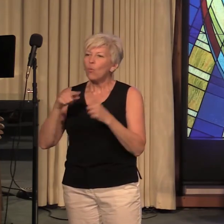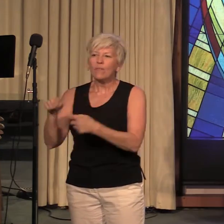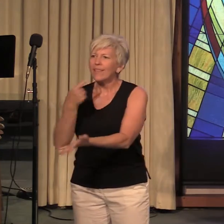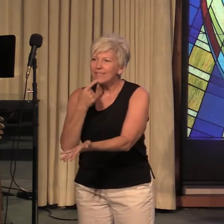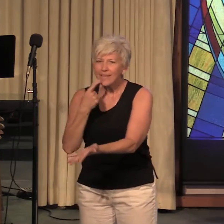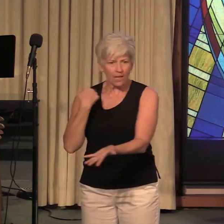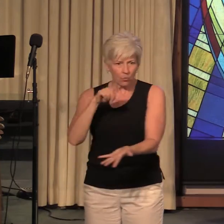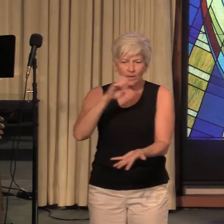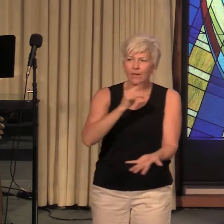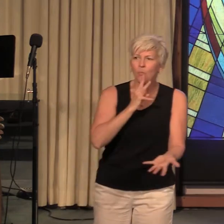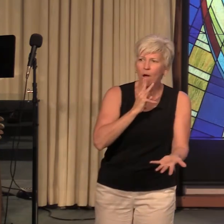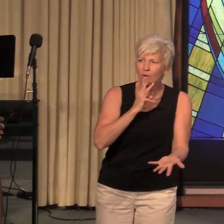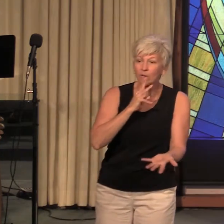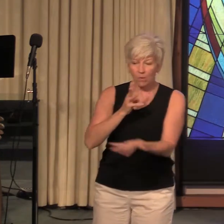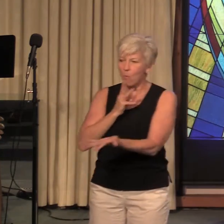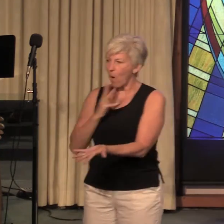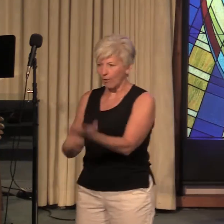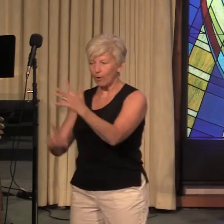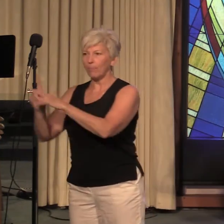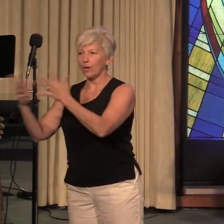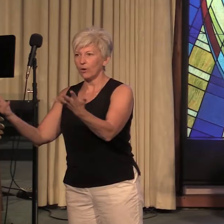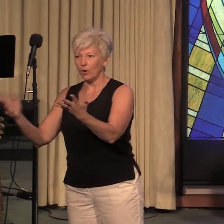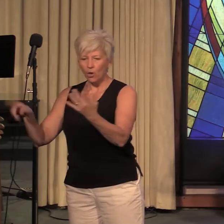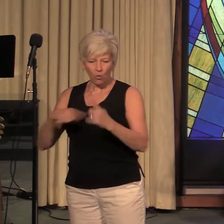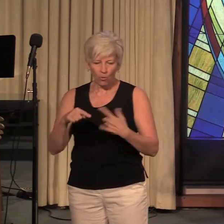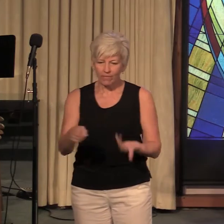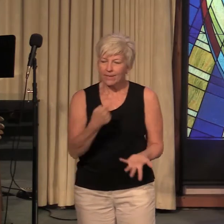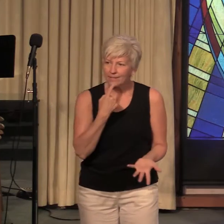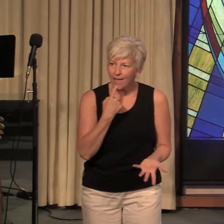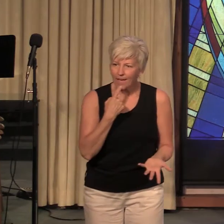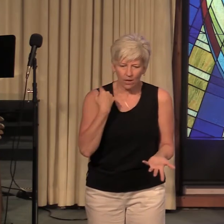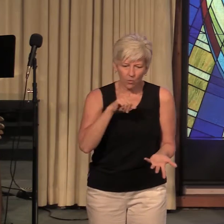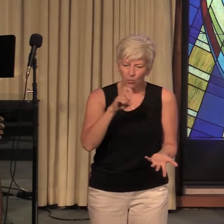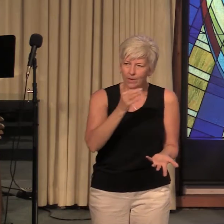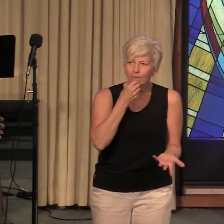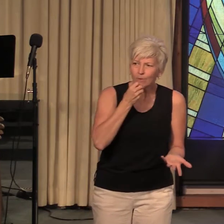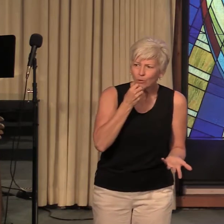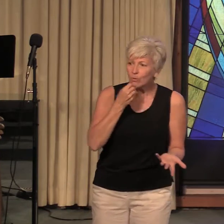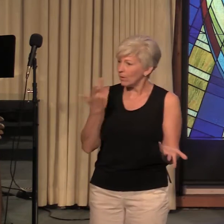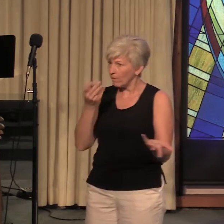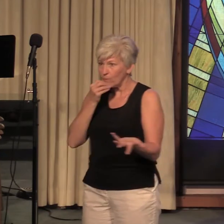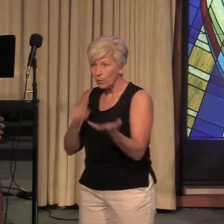we need water, water was there. When they said, we need food, food was there.